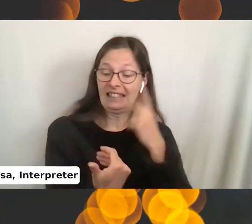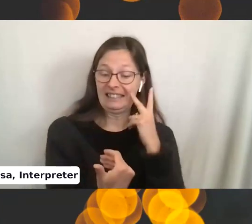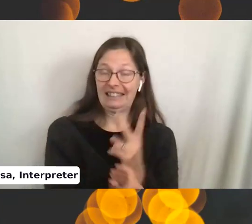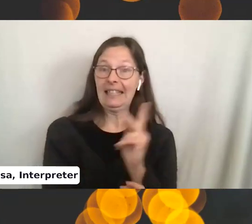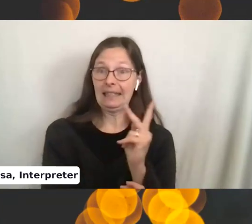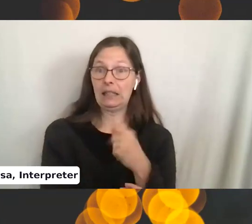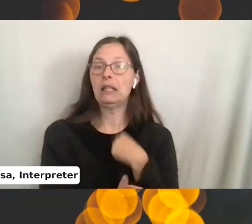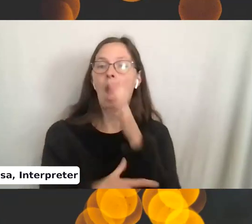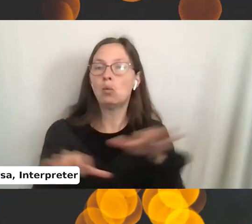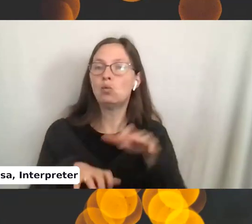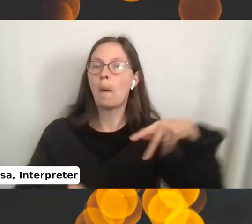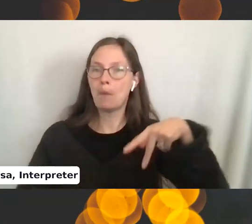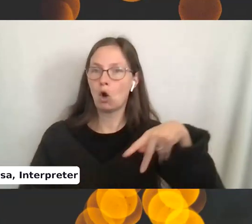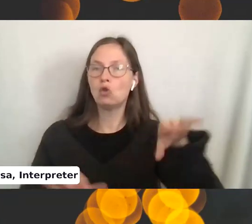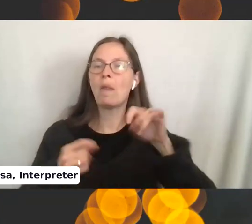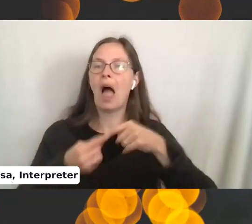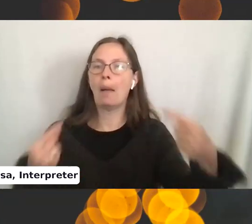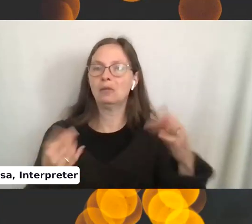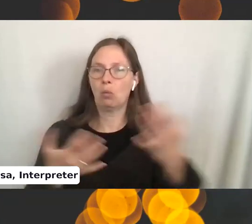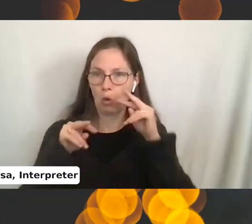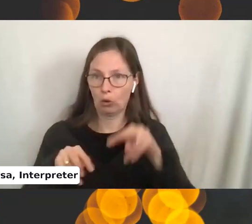So you do the opposite of what you're looking at.